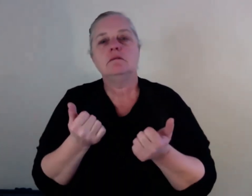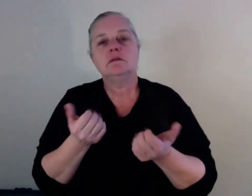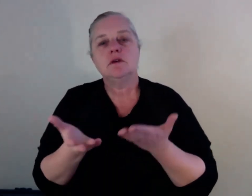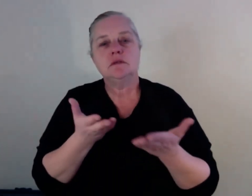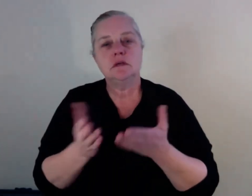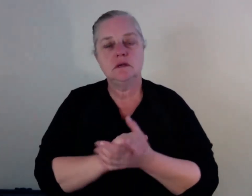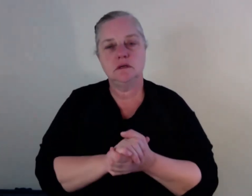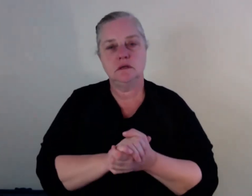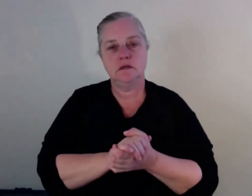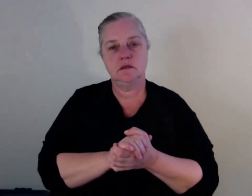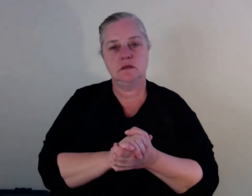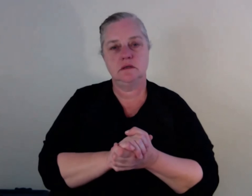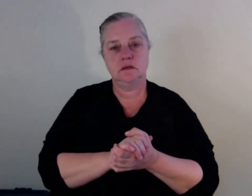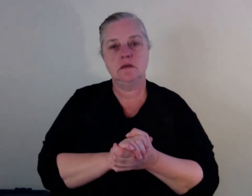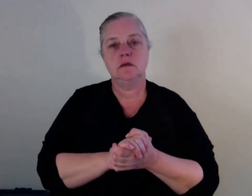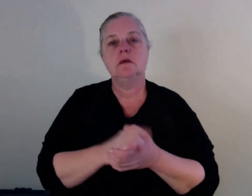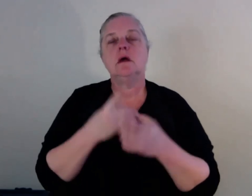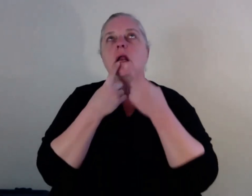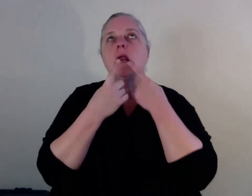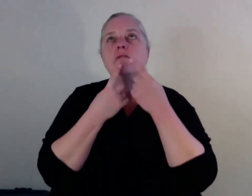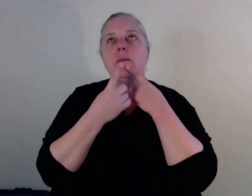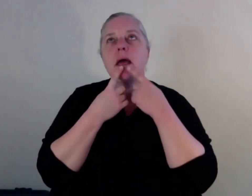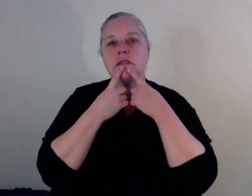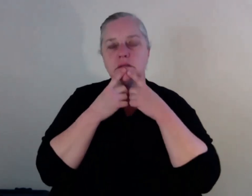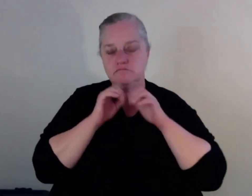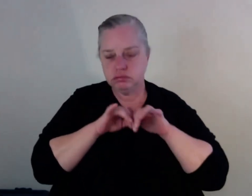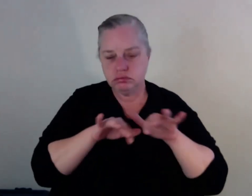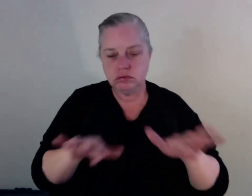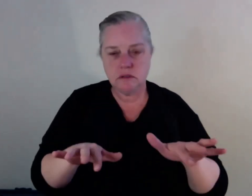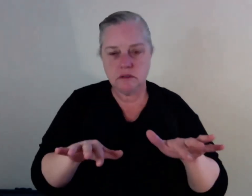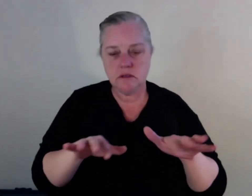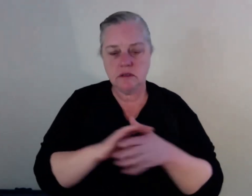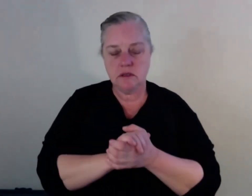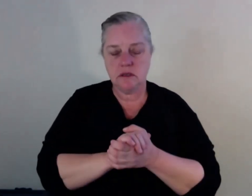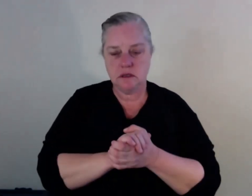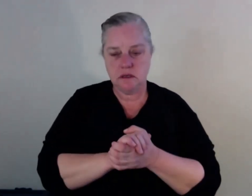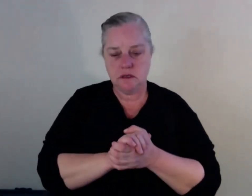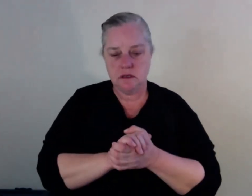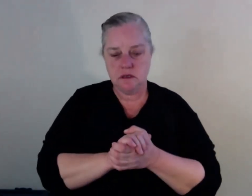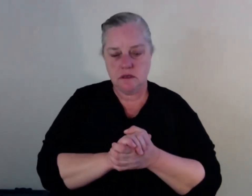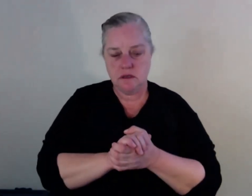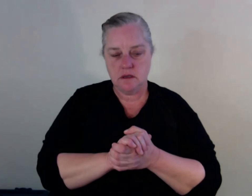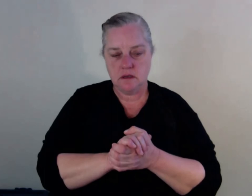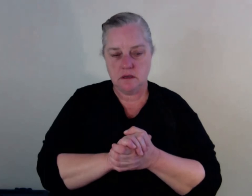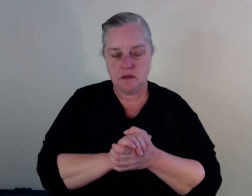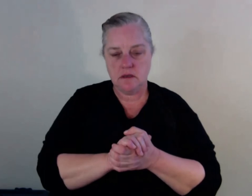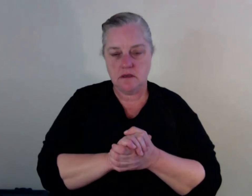to the alcohol and drug using community about what is actually out there, what their